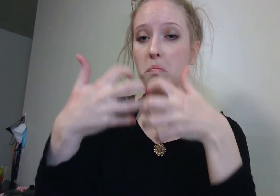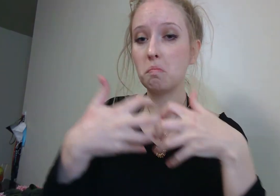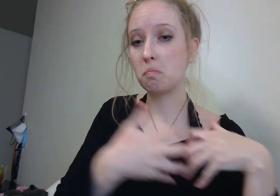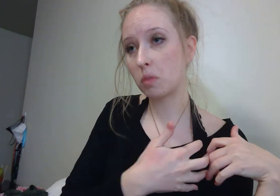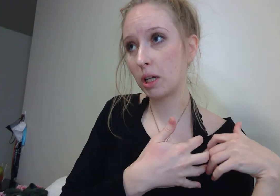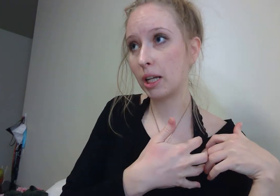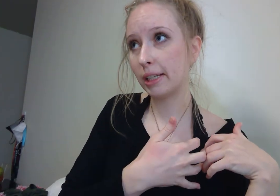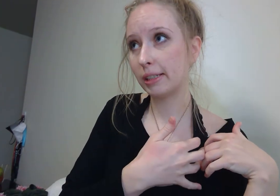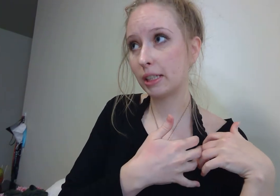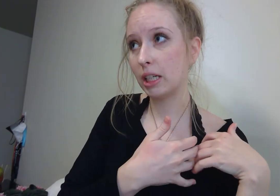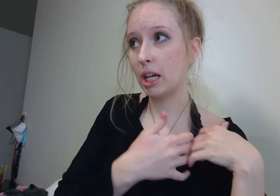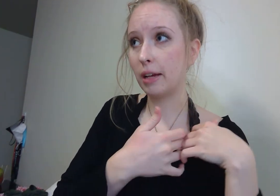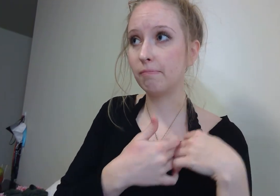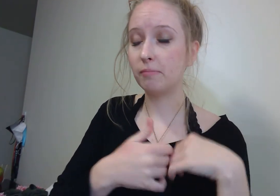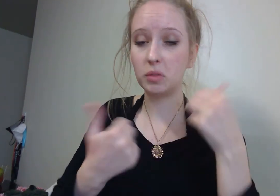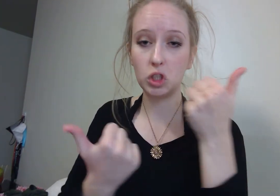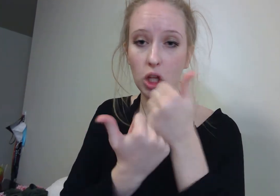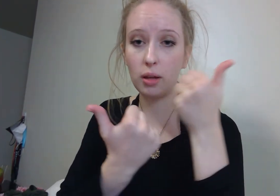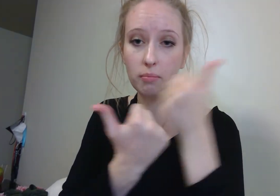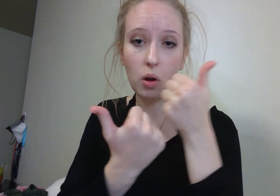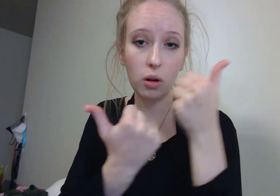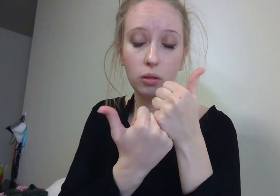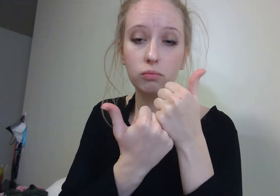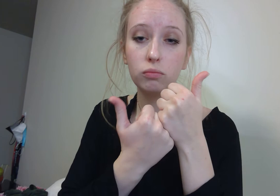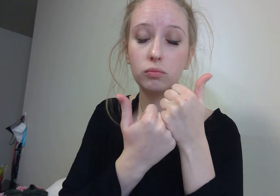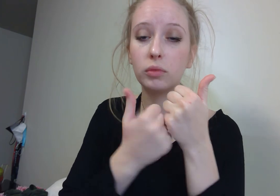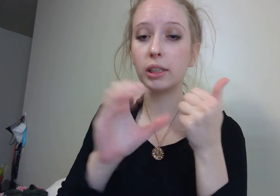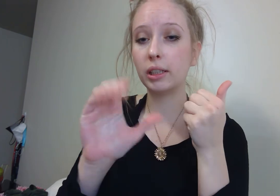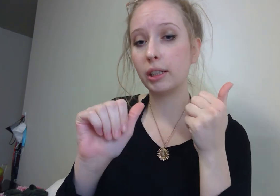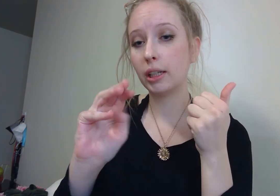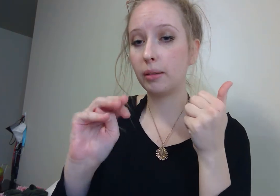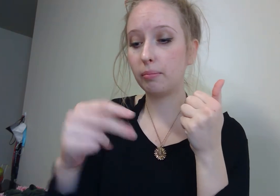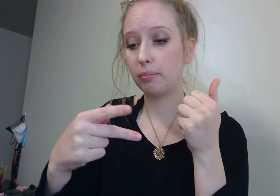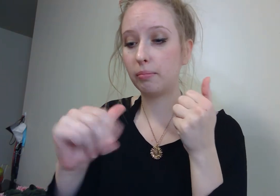at you, Trump. You need one of these. I'm telling you, you need one of these.